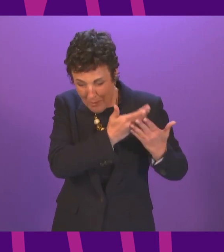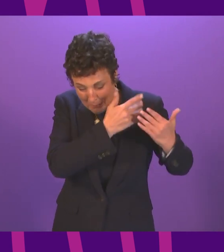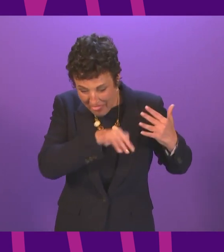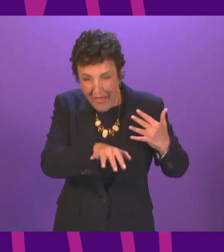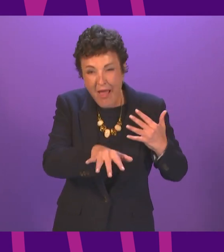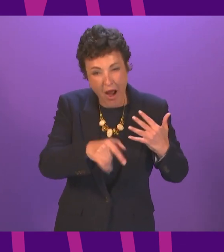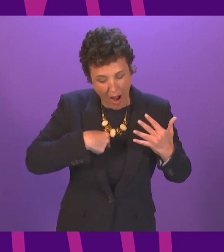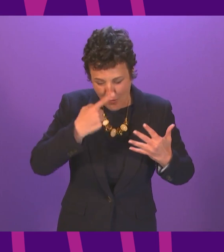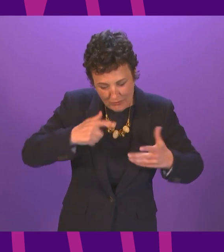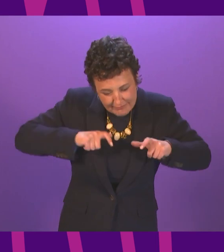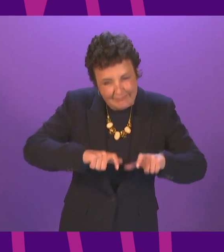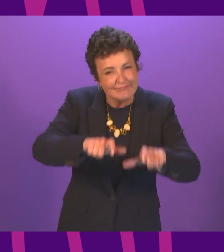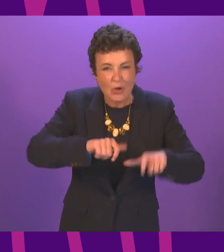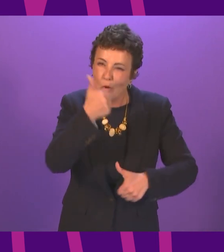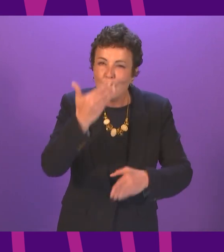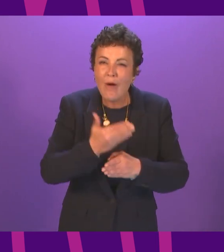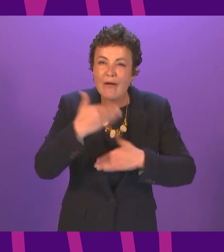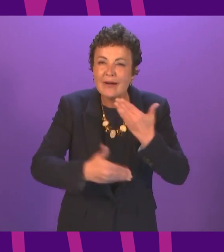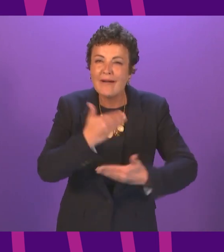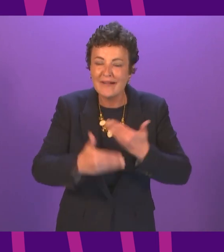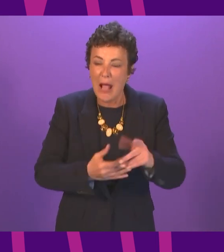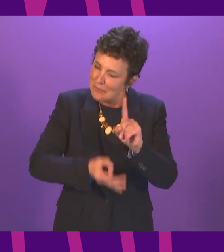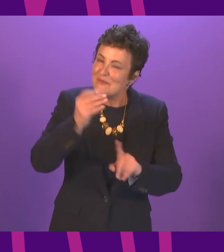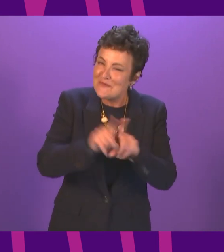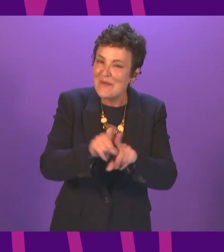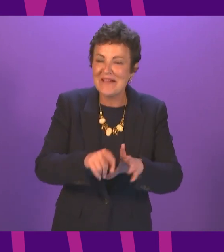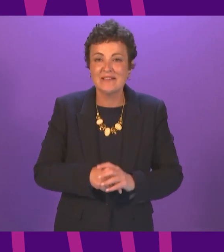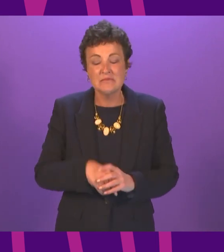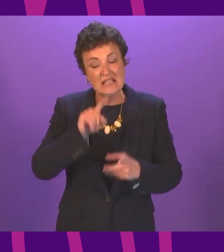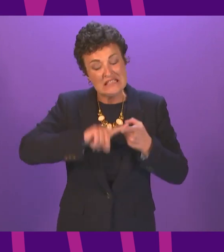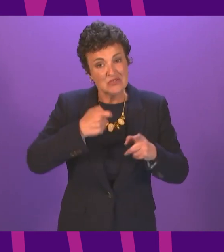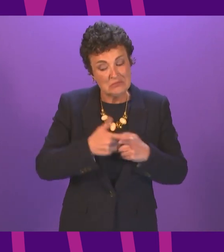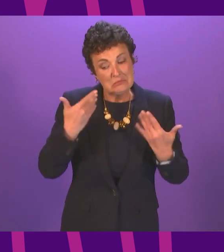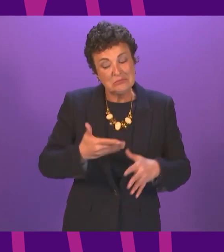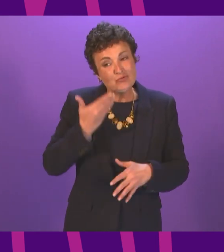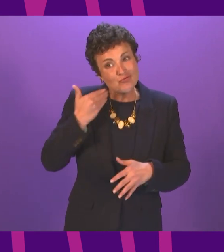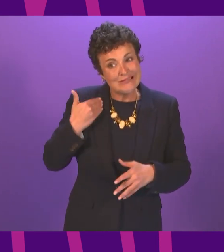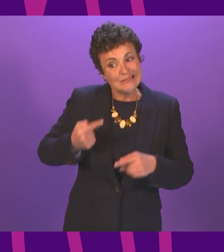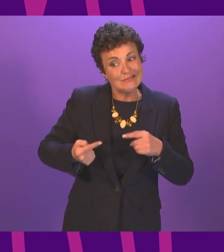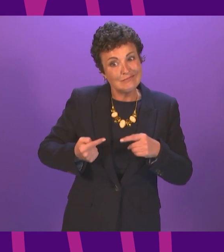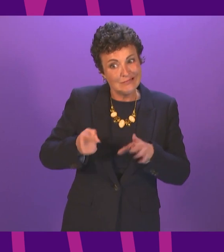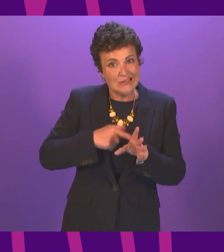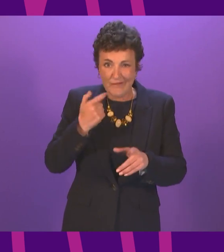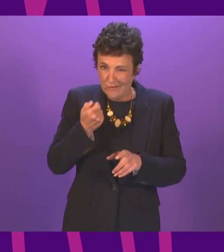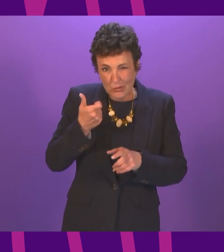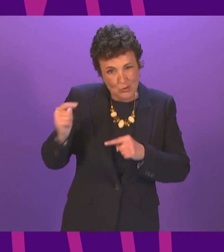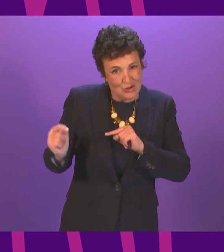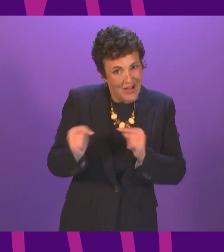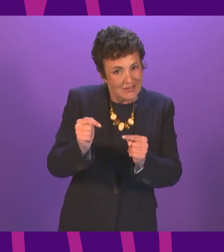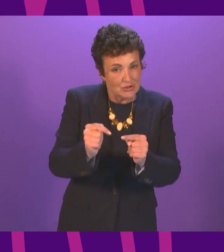on east go bride has faced a few challenges in recent years and covid has added to this